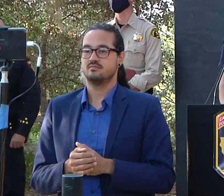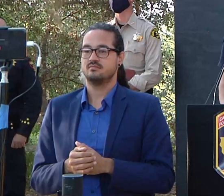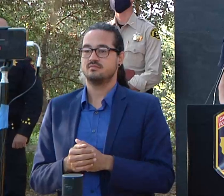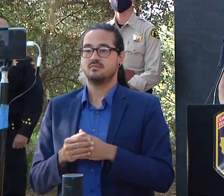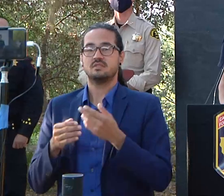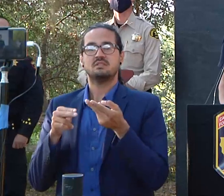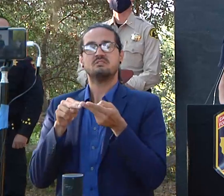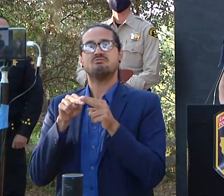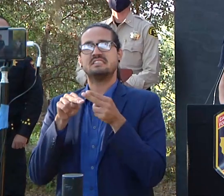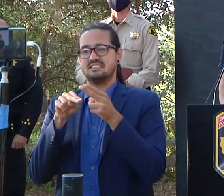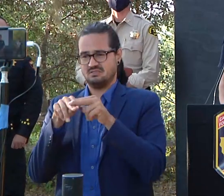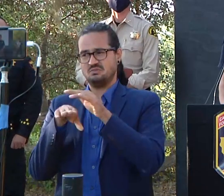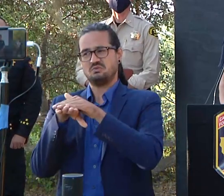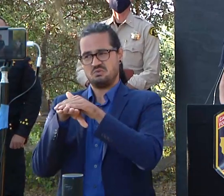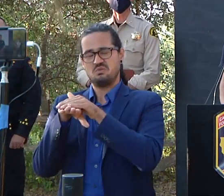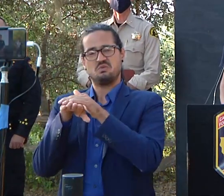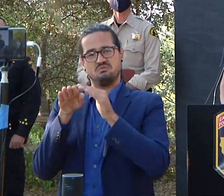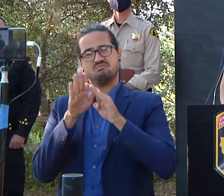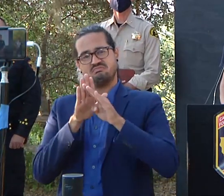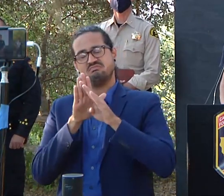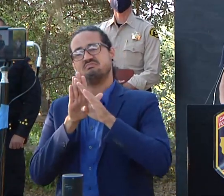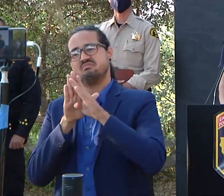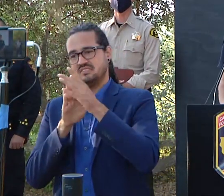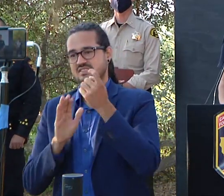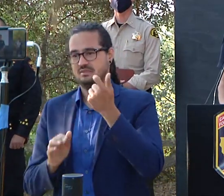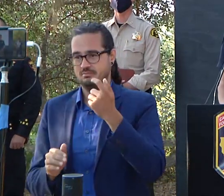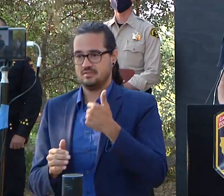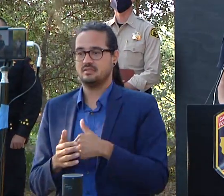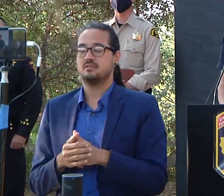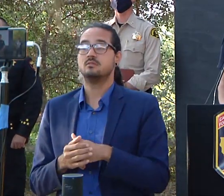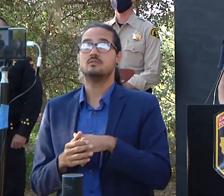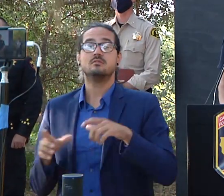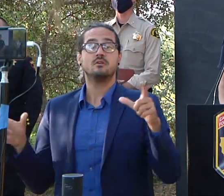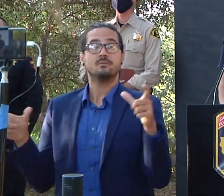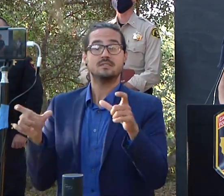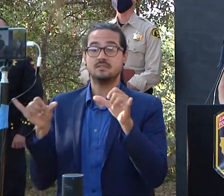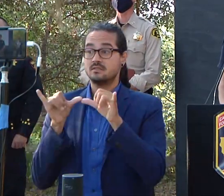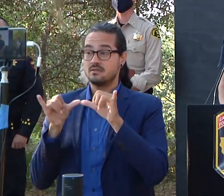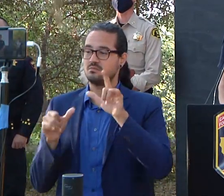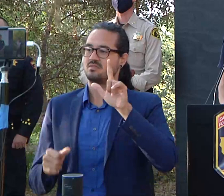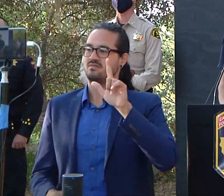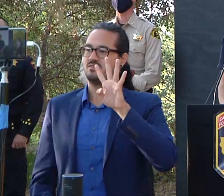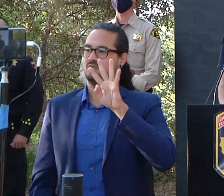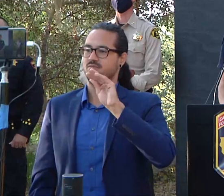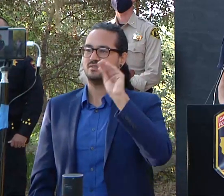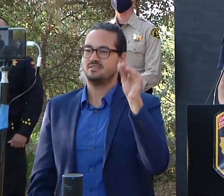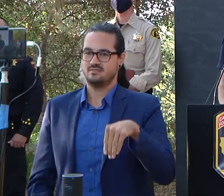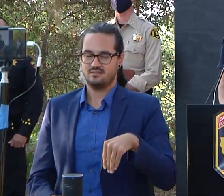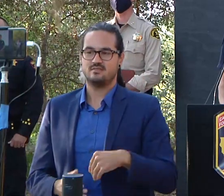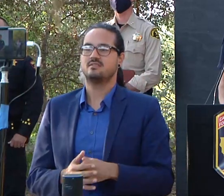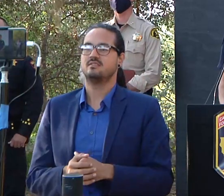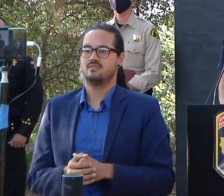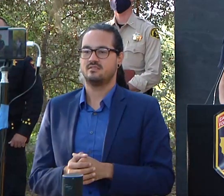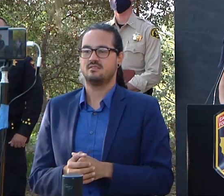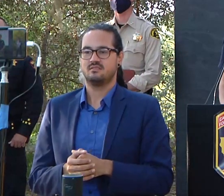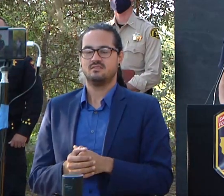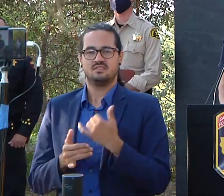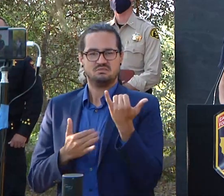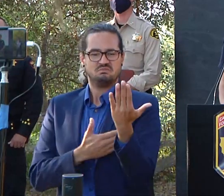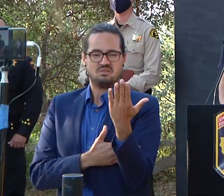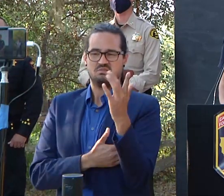we can also confirm 24 percent containment which is up from this morning however we still have 13